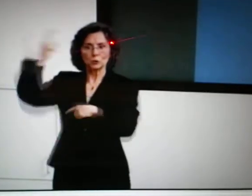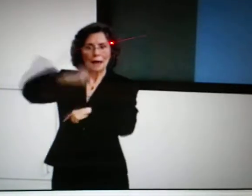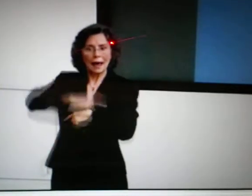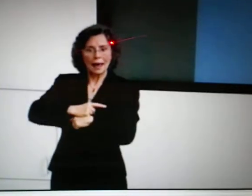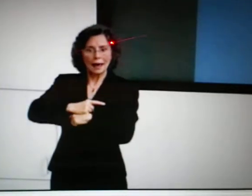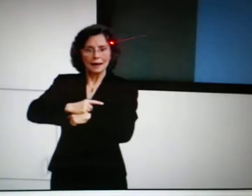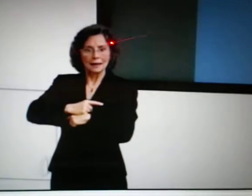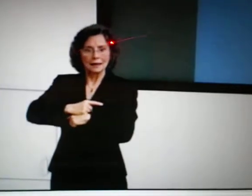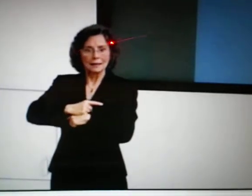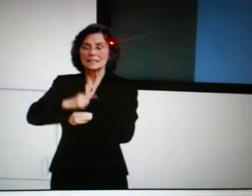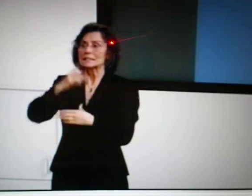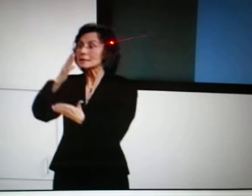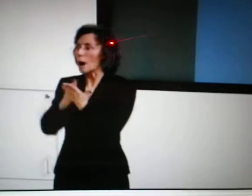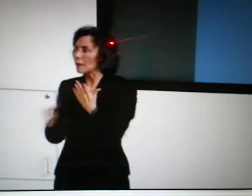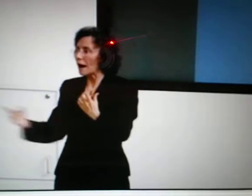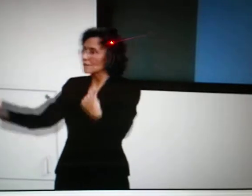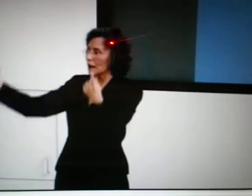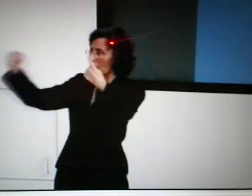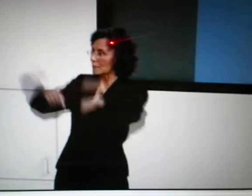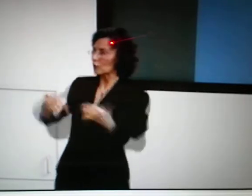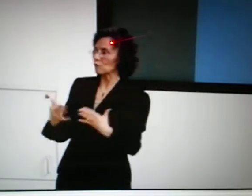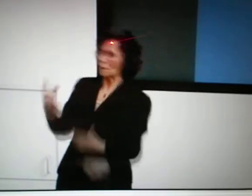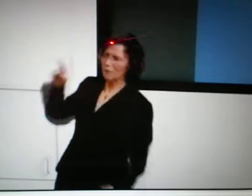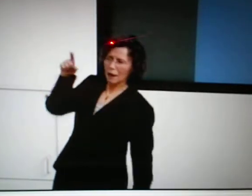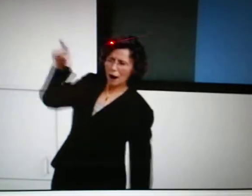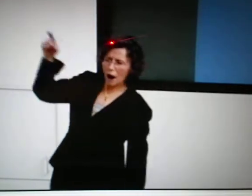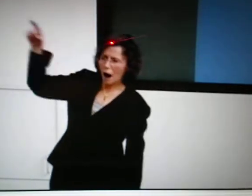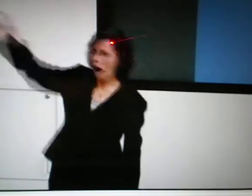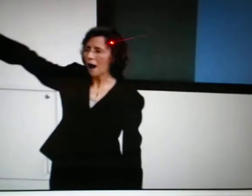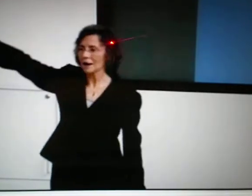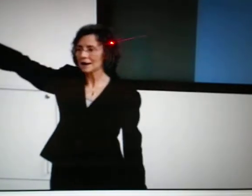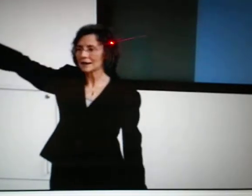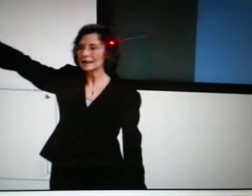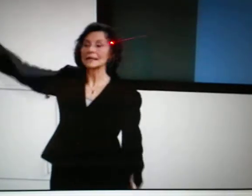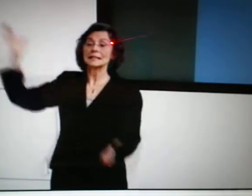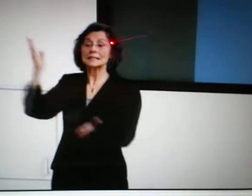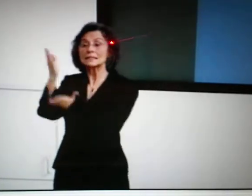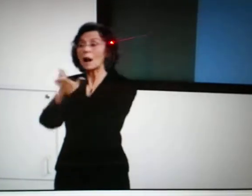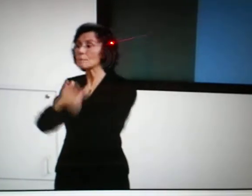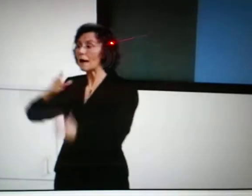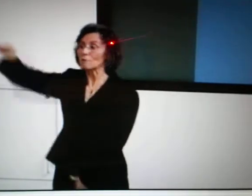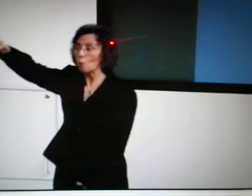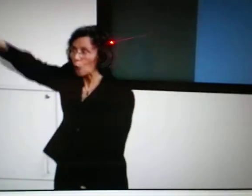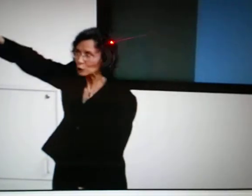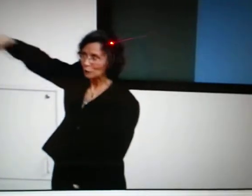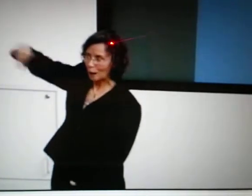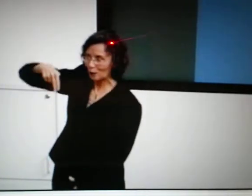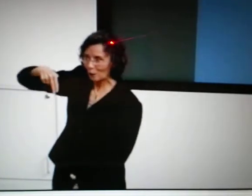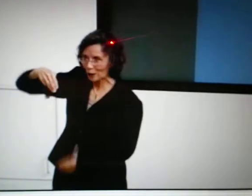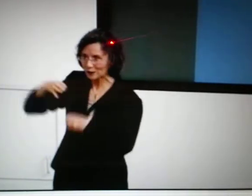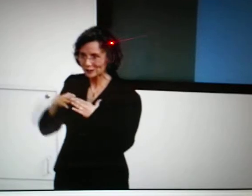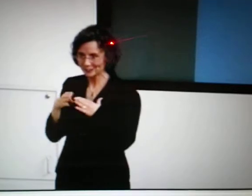Our special presenter today is someone who has come here from very far away,